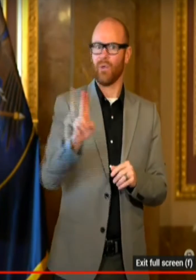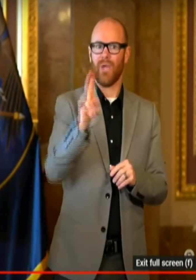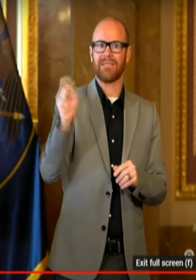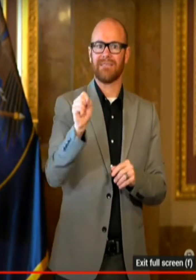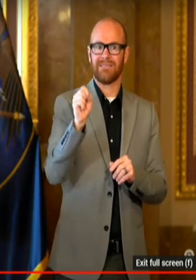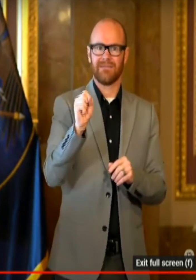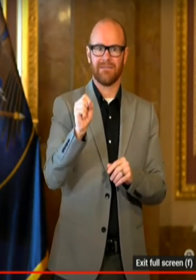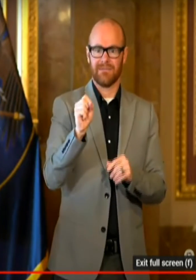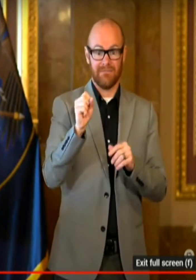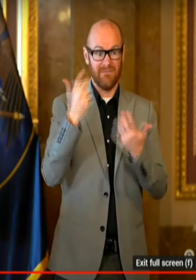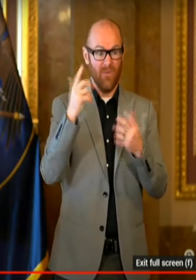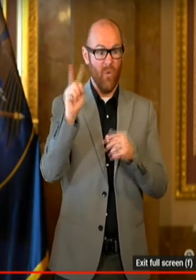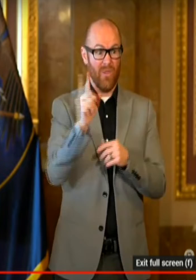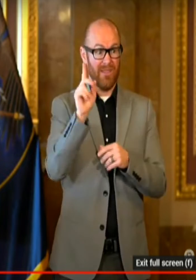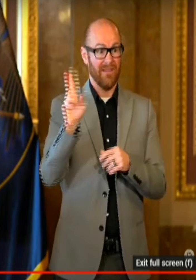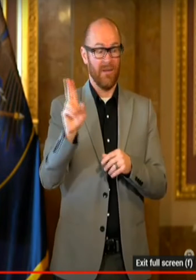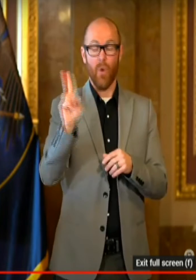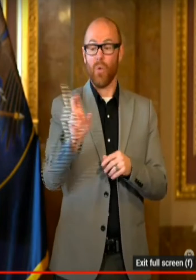have a test.